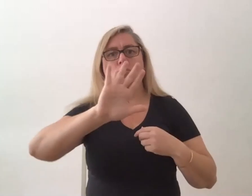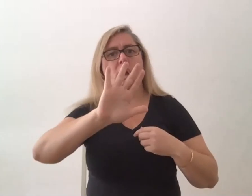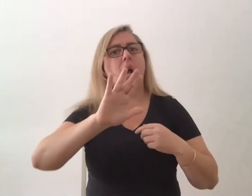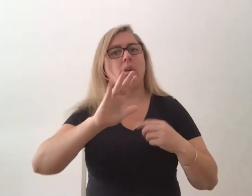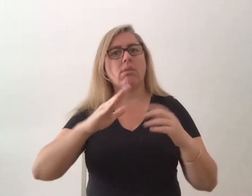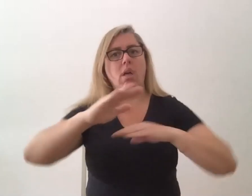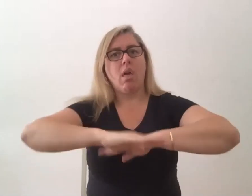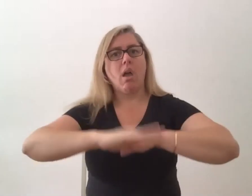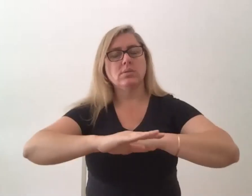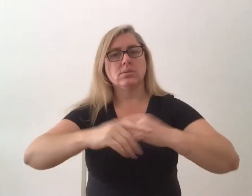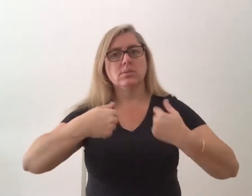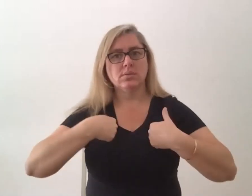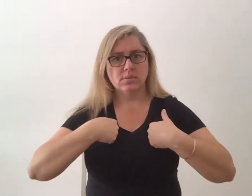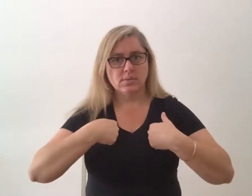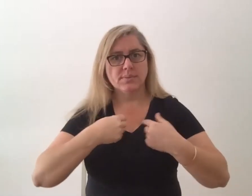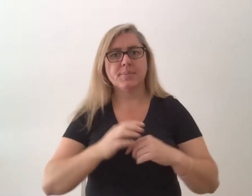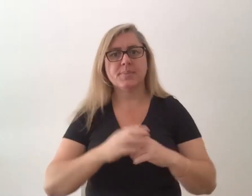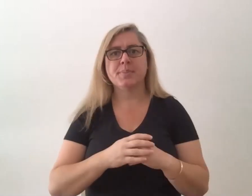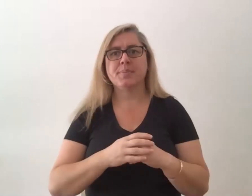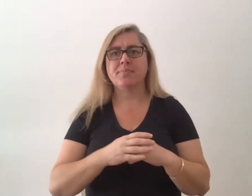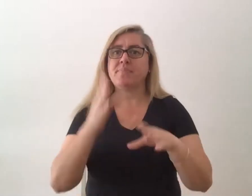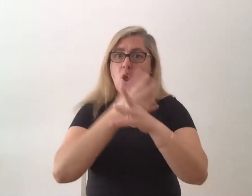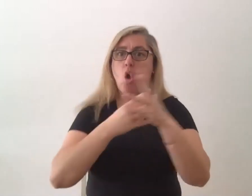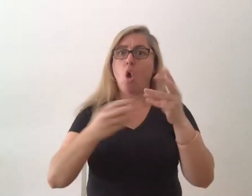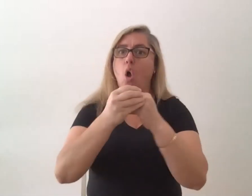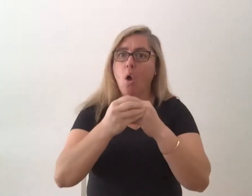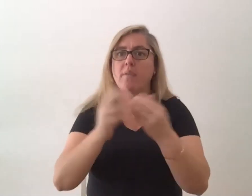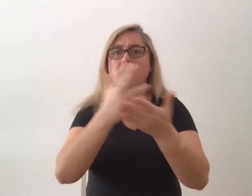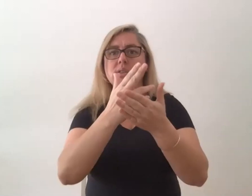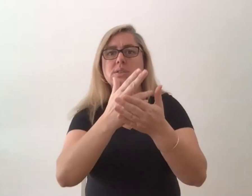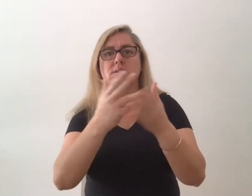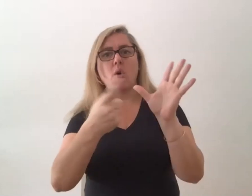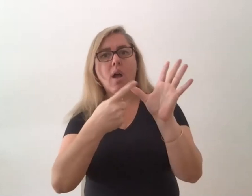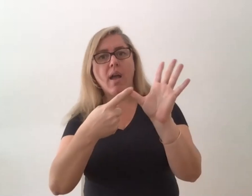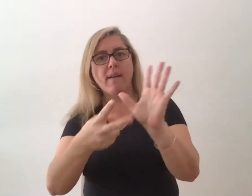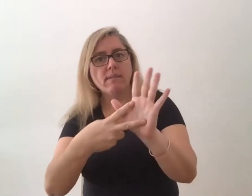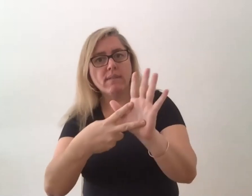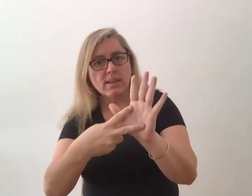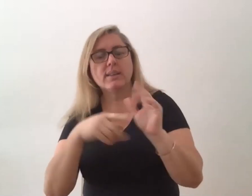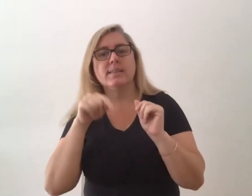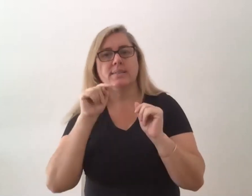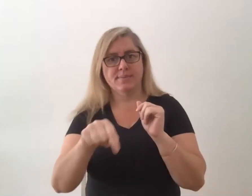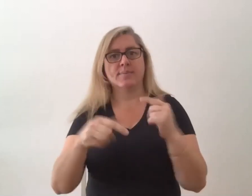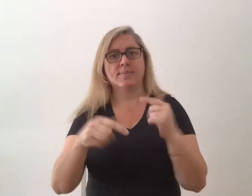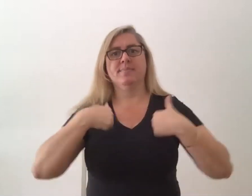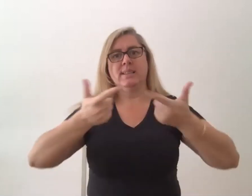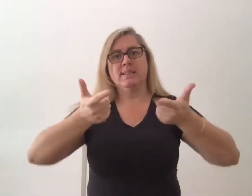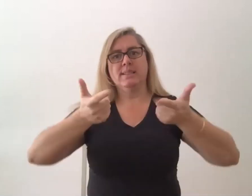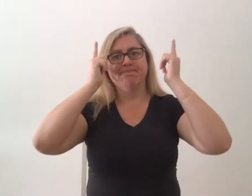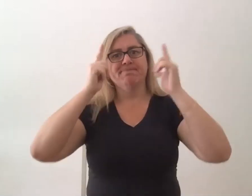We're also the Office for Arts Access Victoria is based of which I'm the CEO and